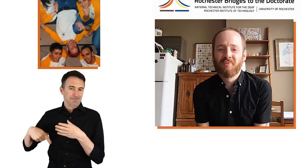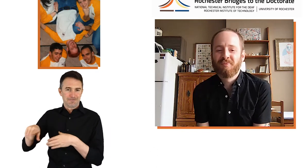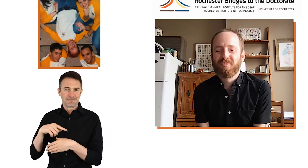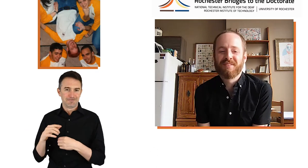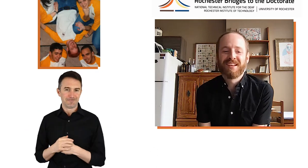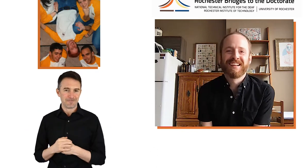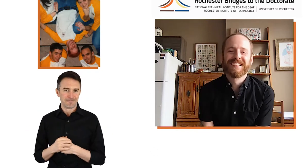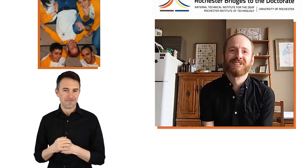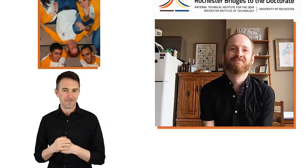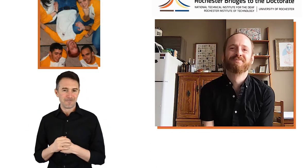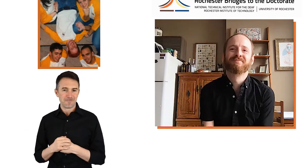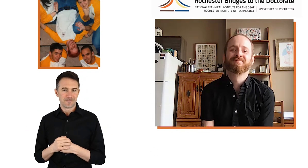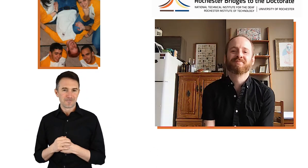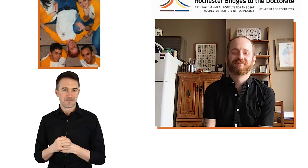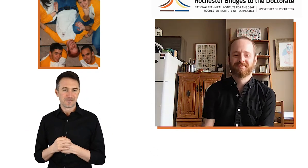you can see.